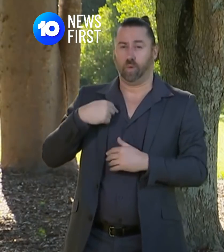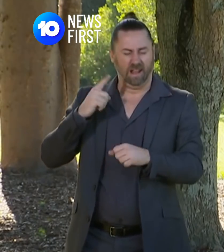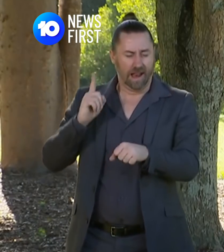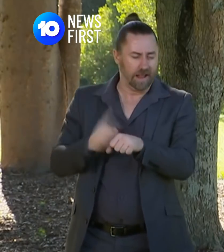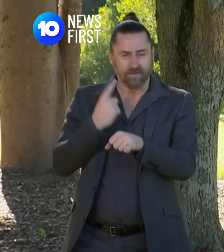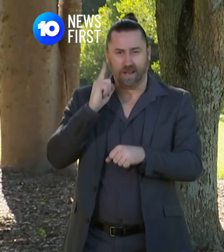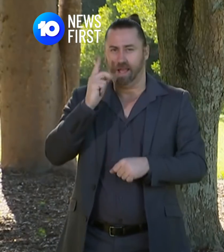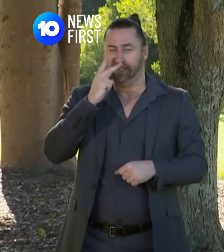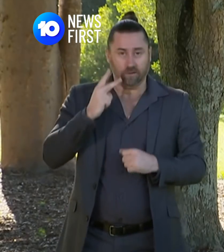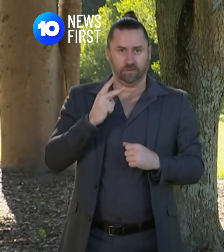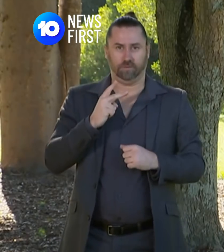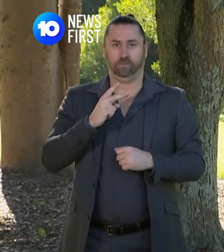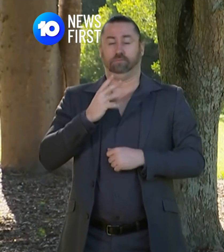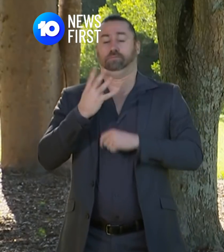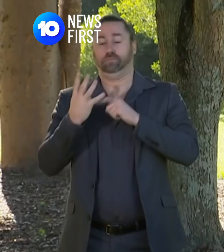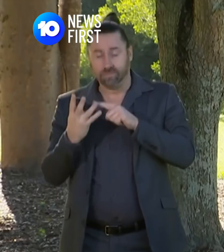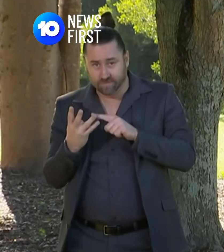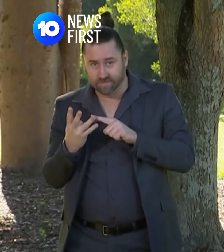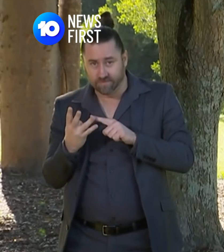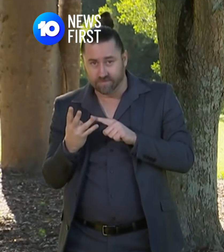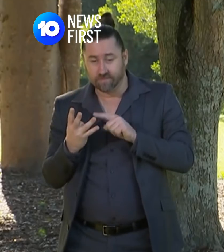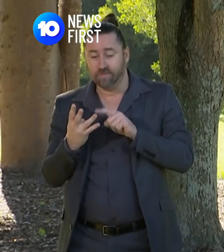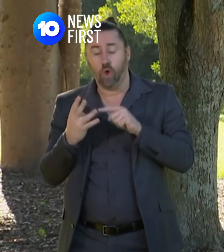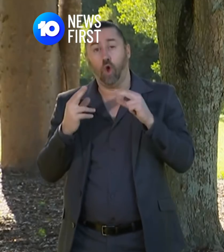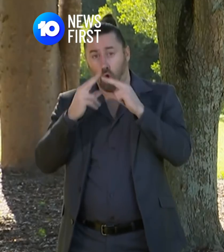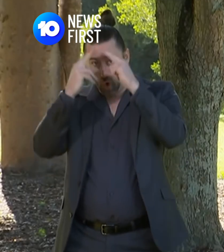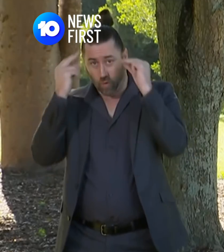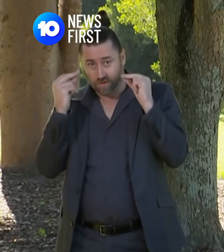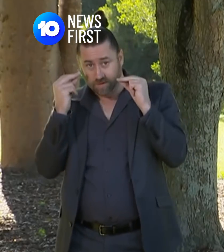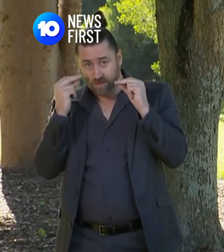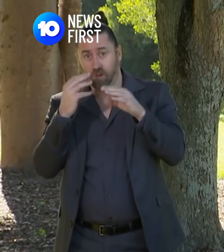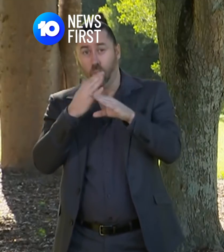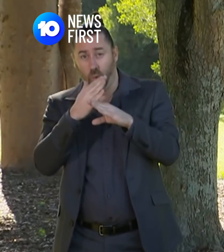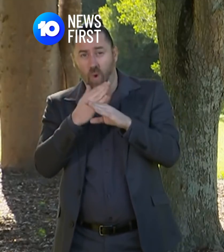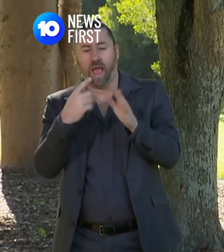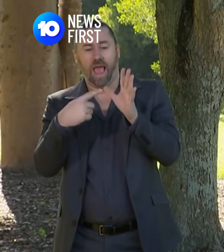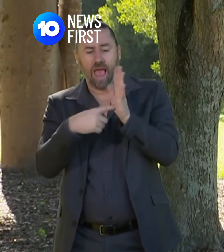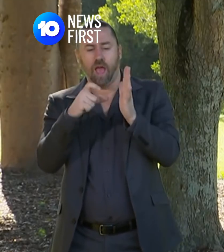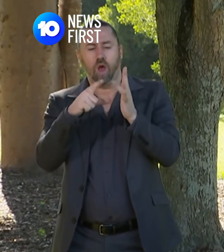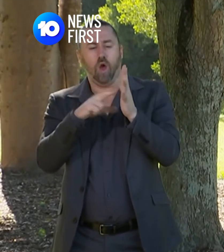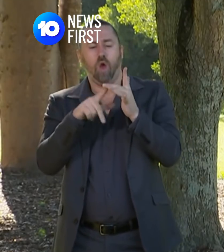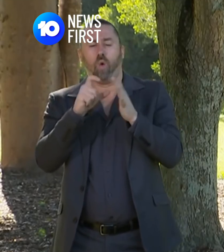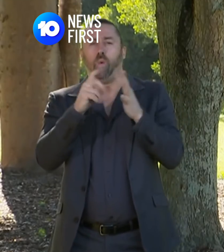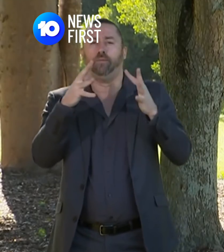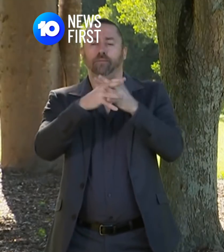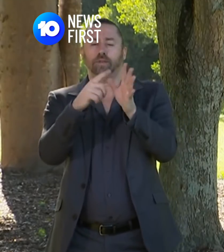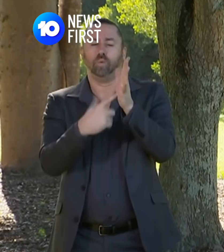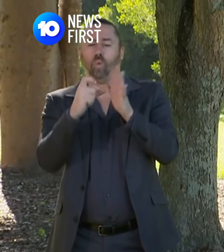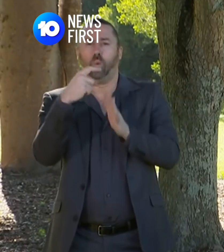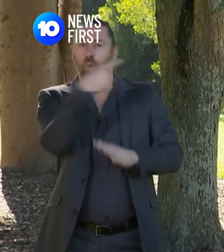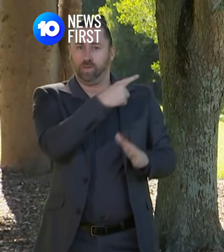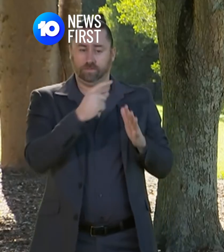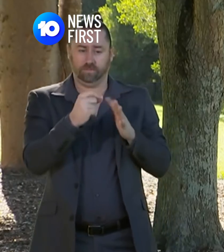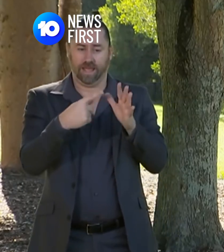of another case who happens to be a nurse working in the COVID ward. She did some